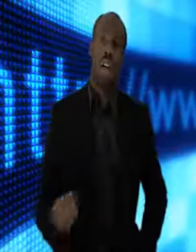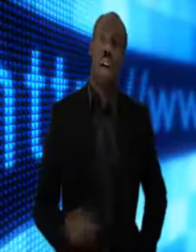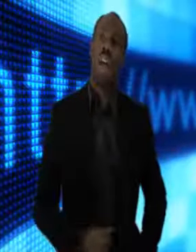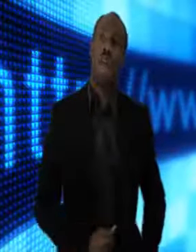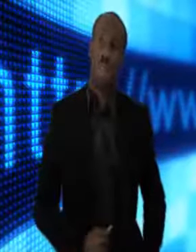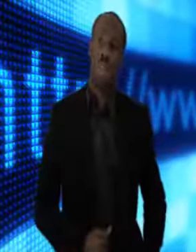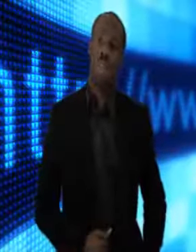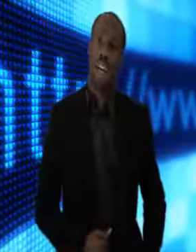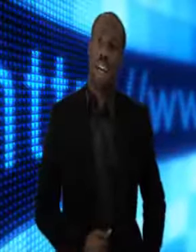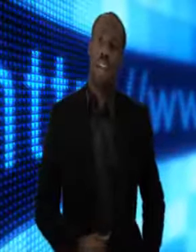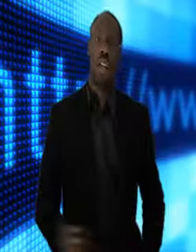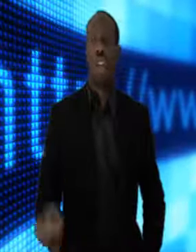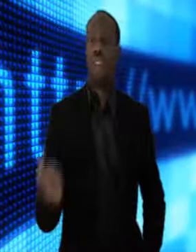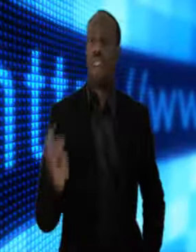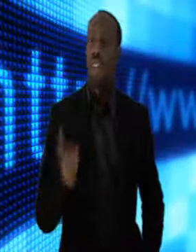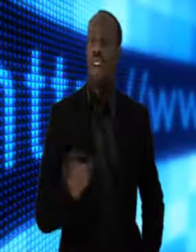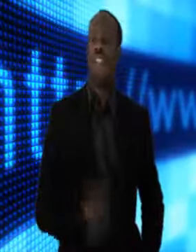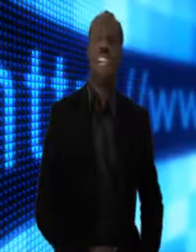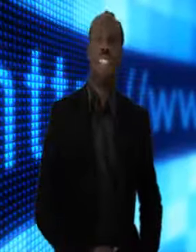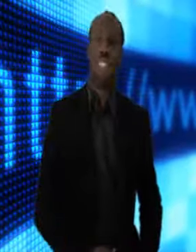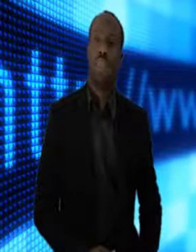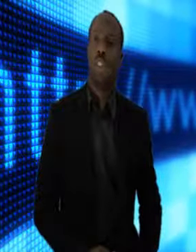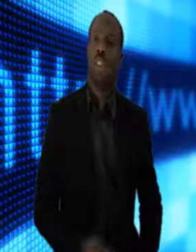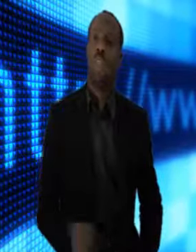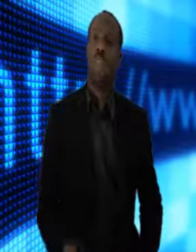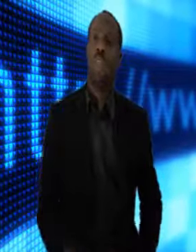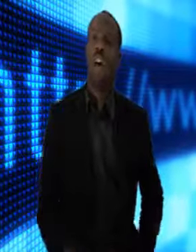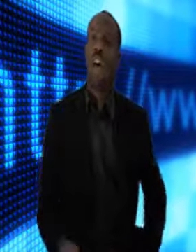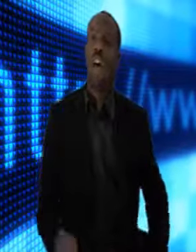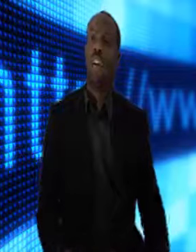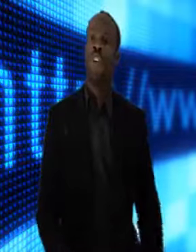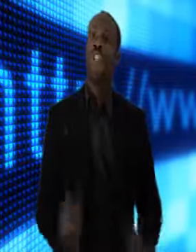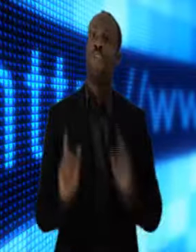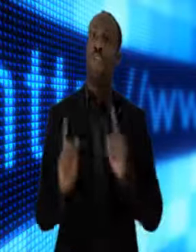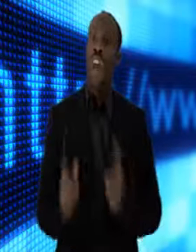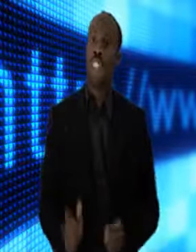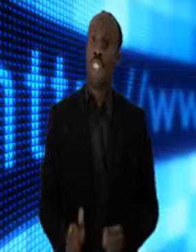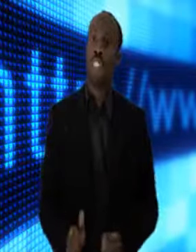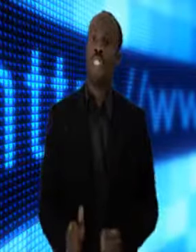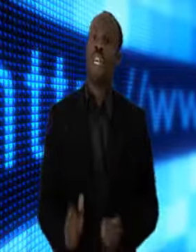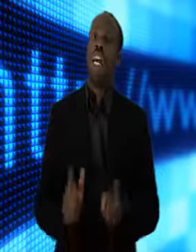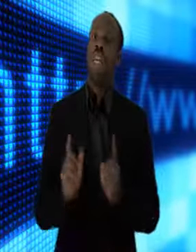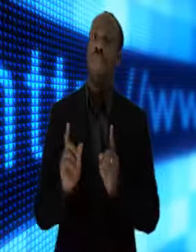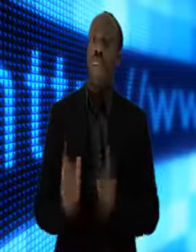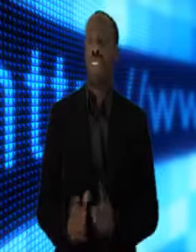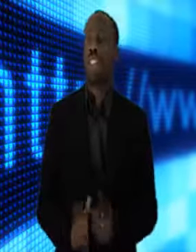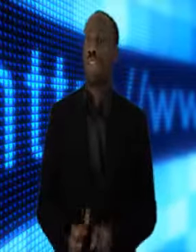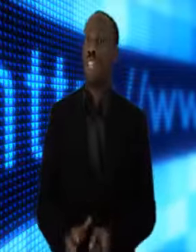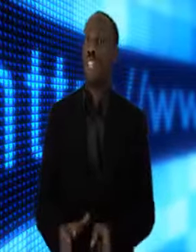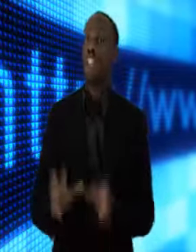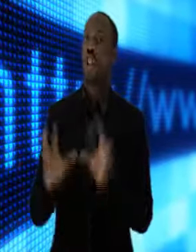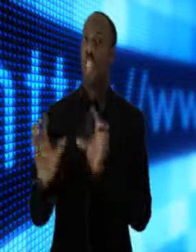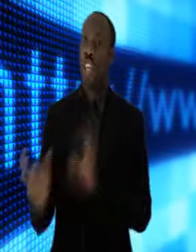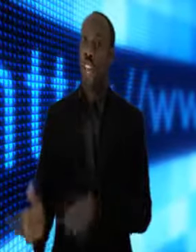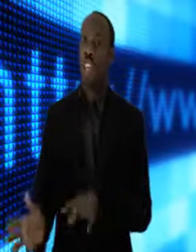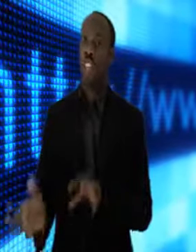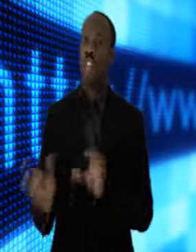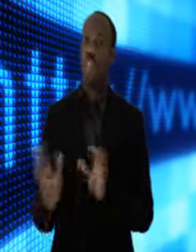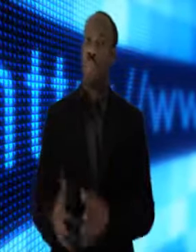Hi, and welcome back. During our last lesson, we spoke about how you can write effectively to engage your